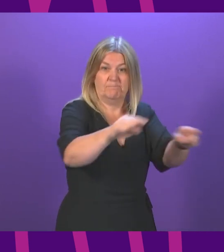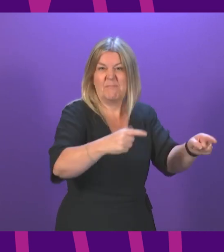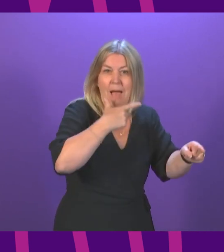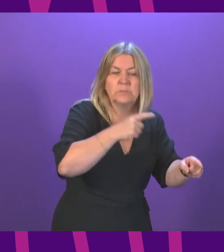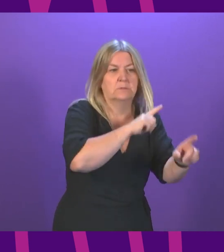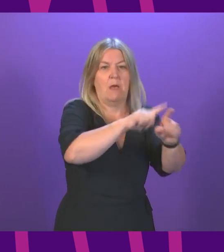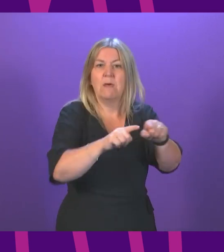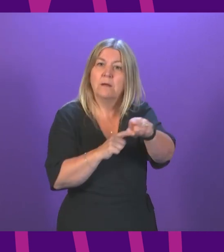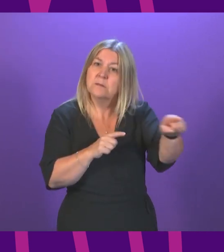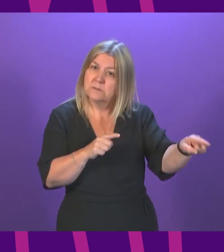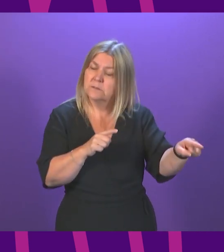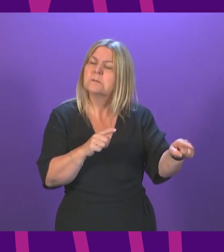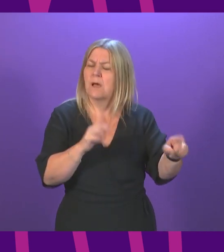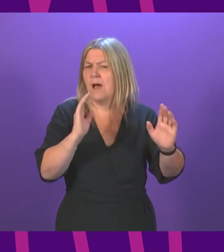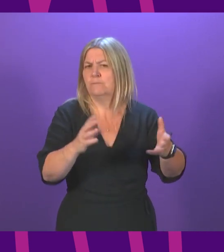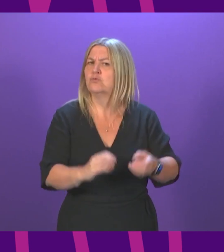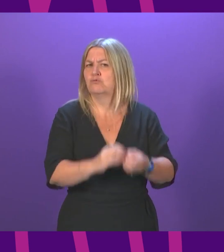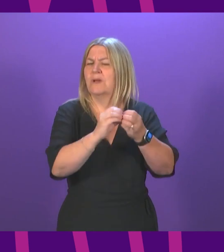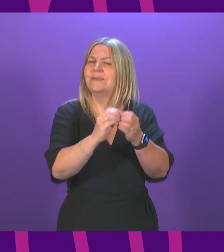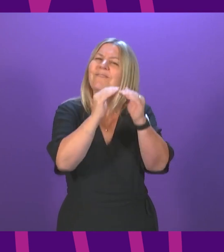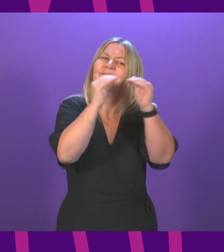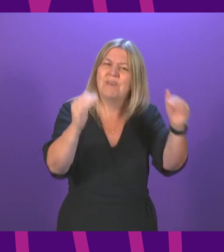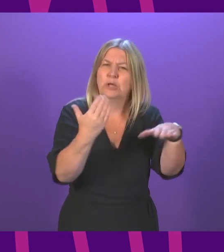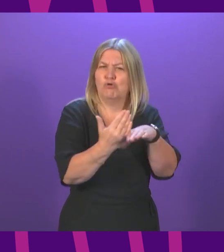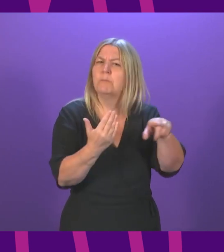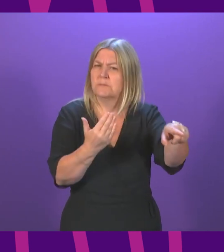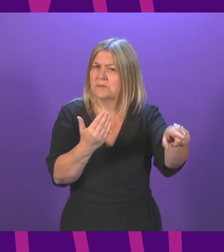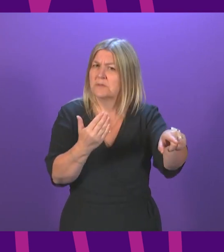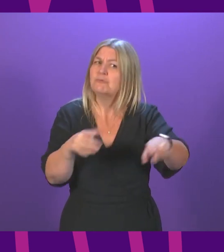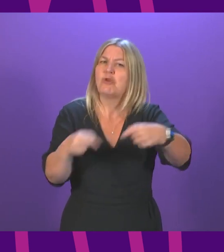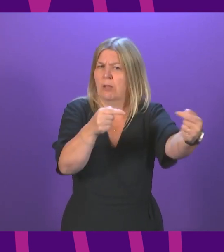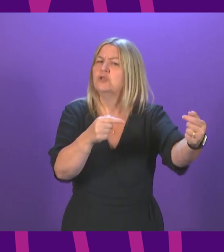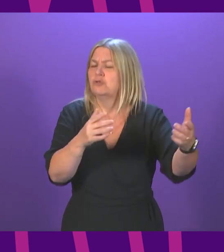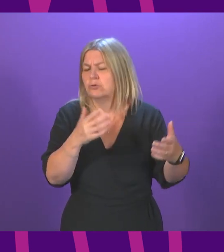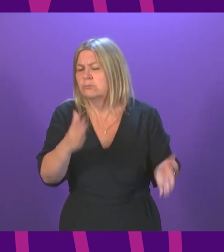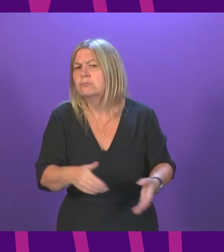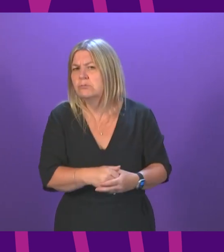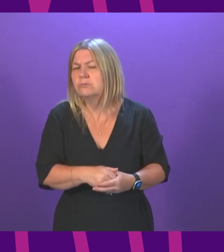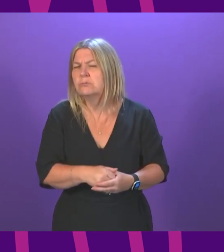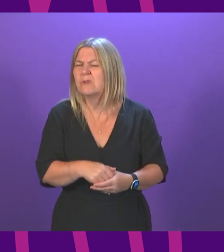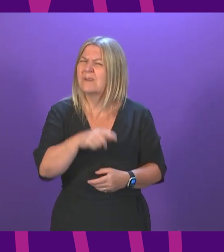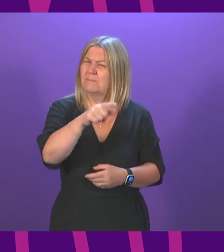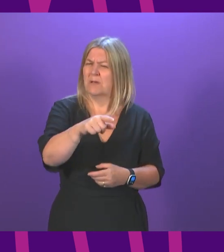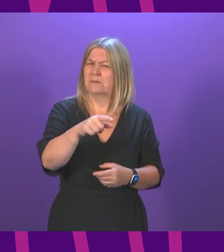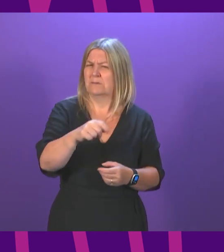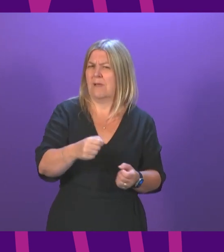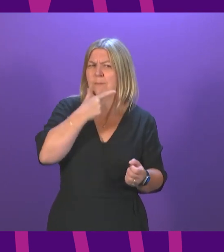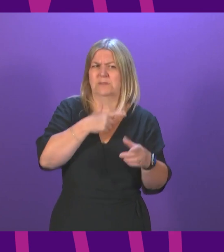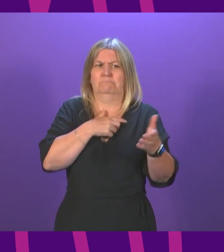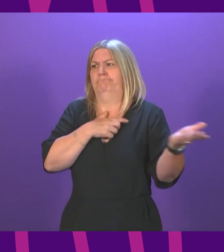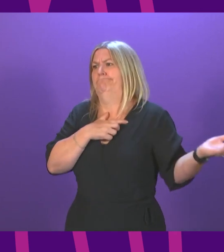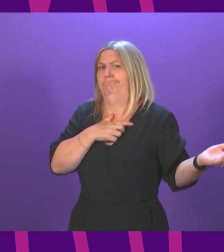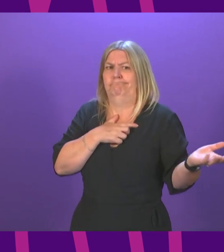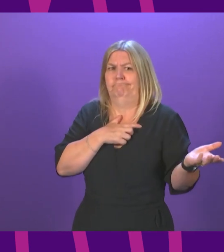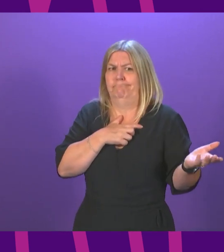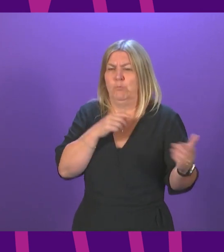just creating jobs but creating fair jobs and that companies are being challenged as well as supported. On the broader point about Amazon, clearly I'm not